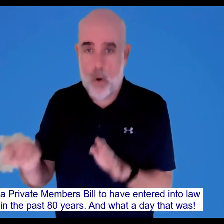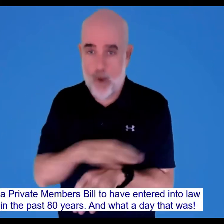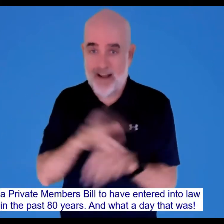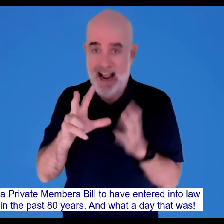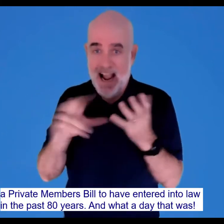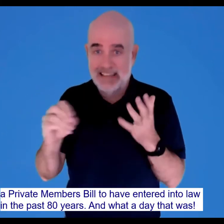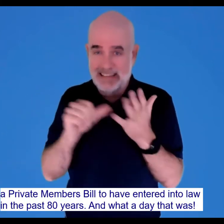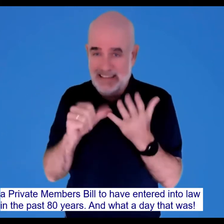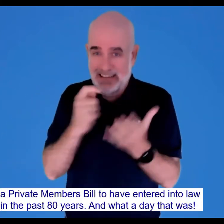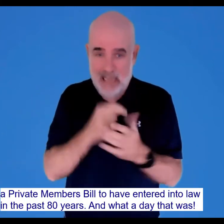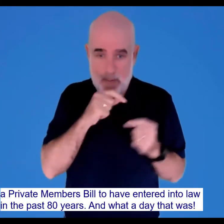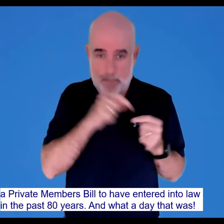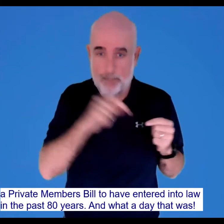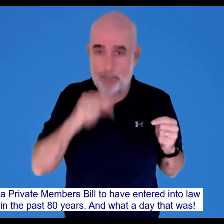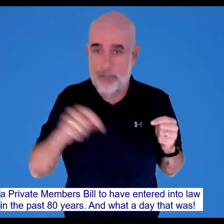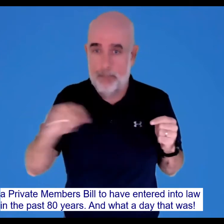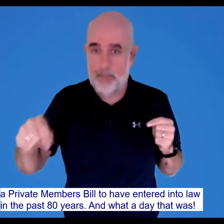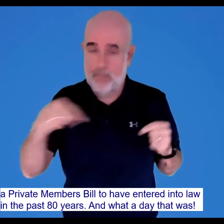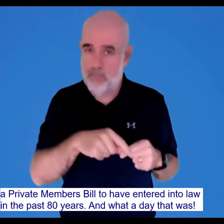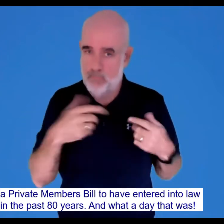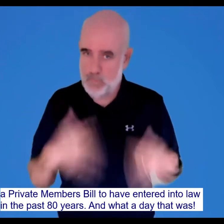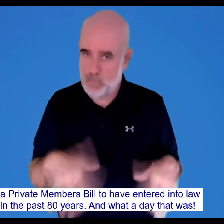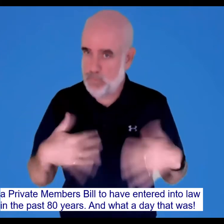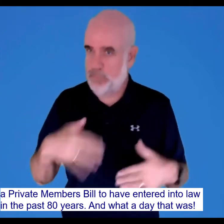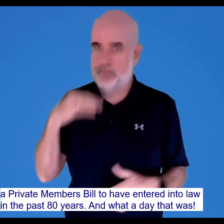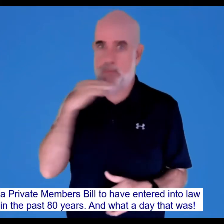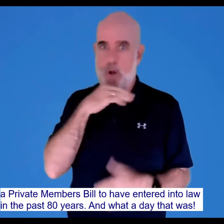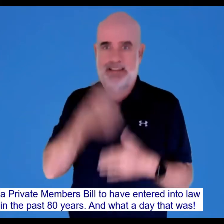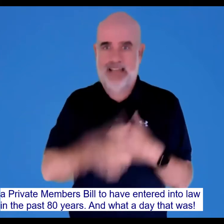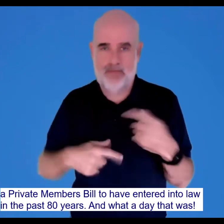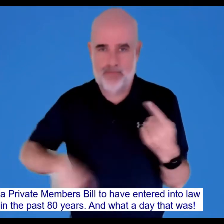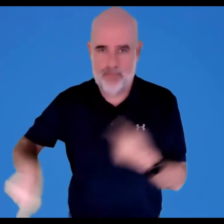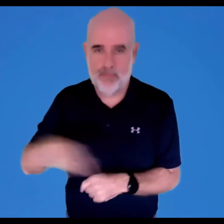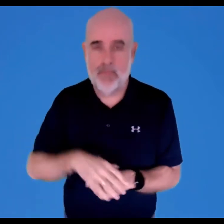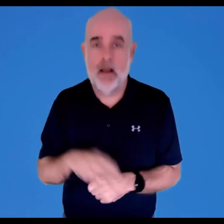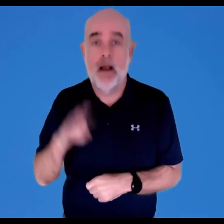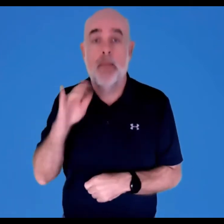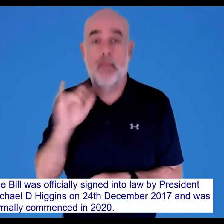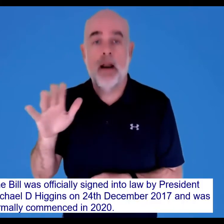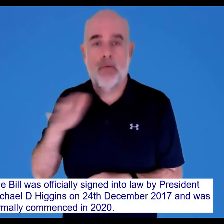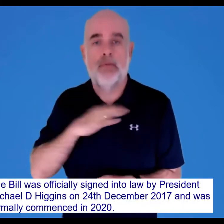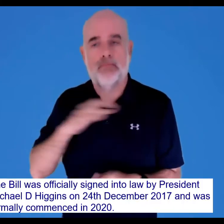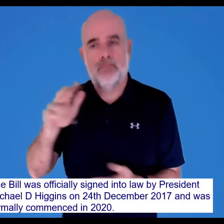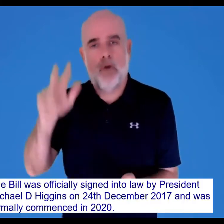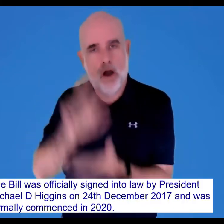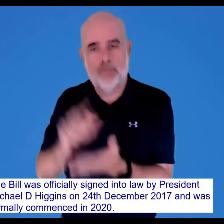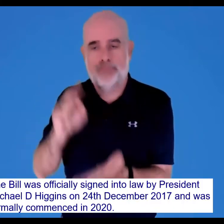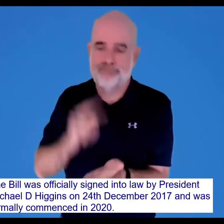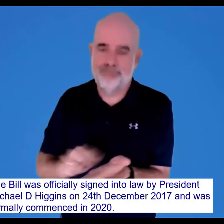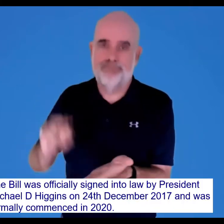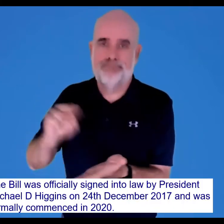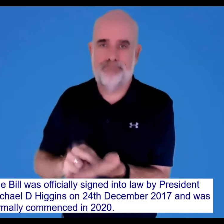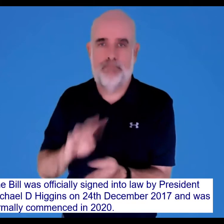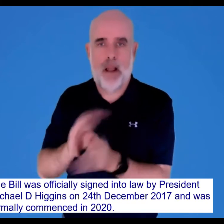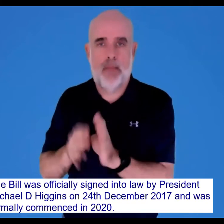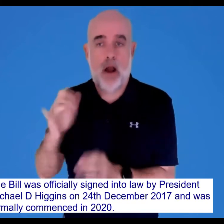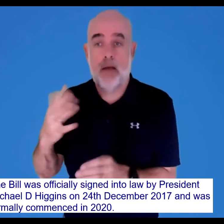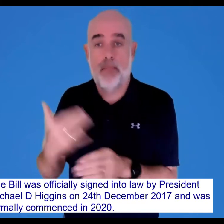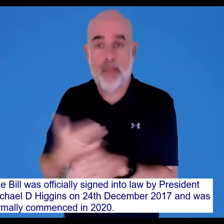to have entered into law in the past 80 years. And what a day it was! The bill